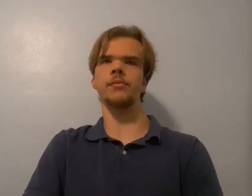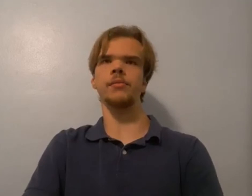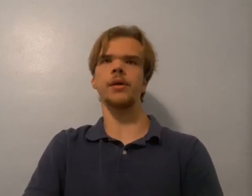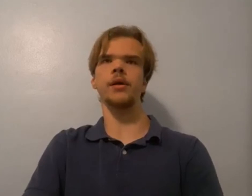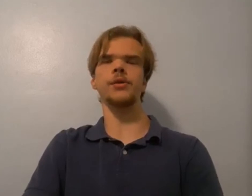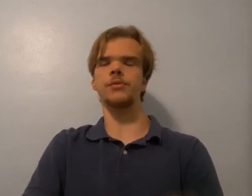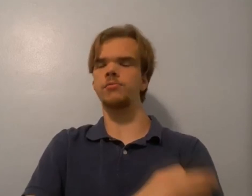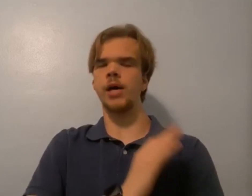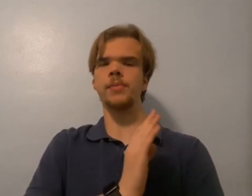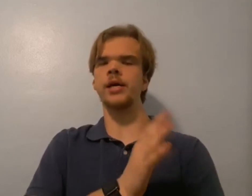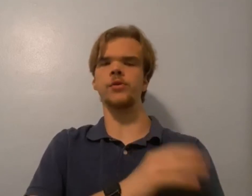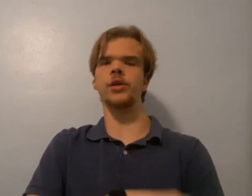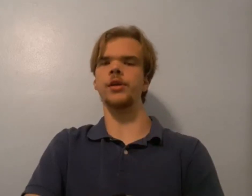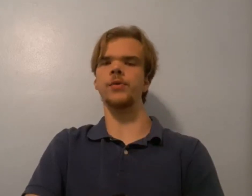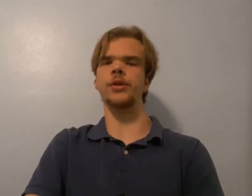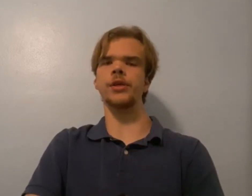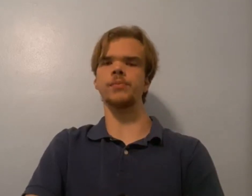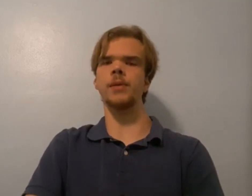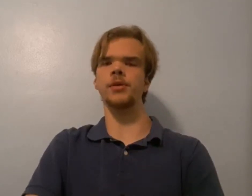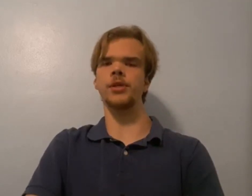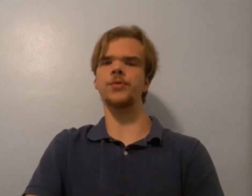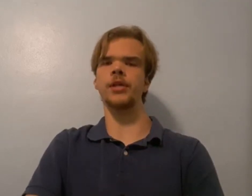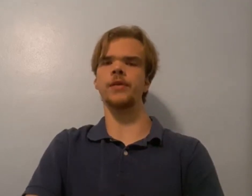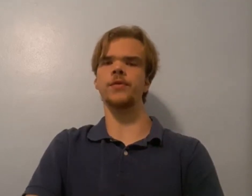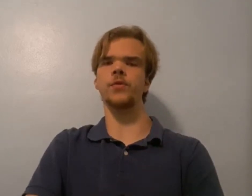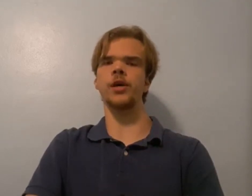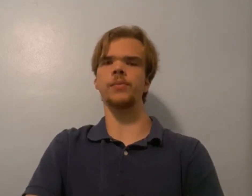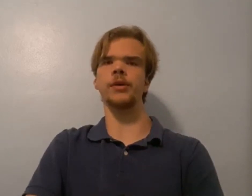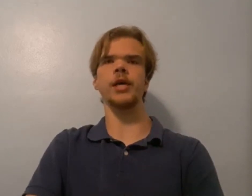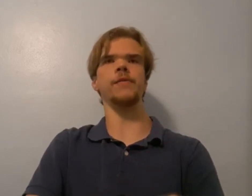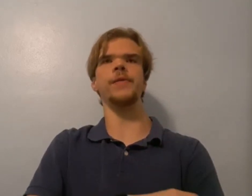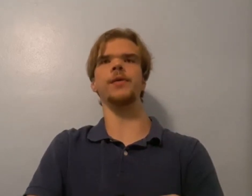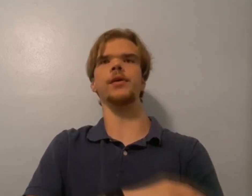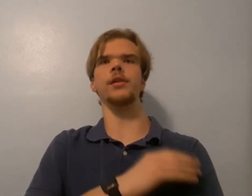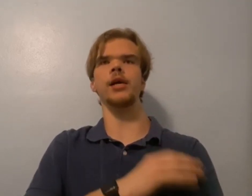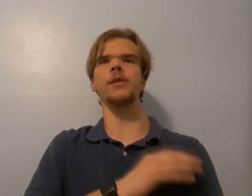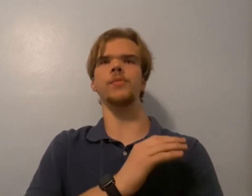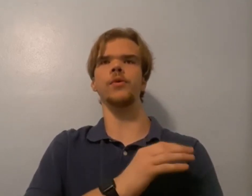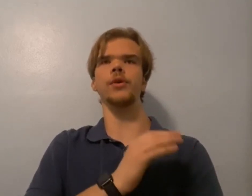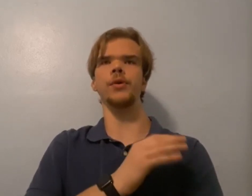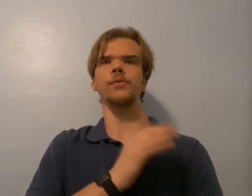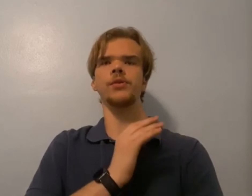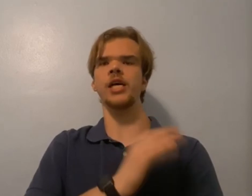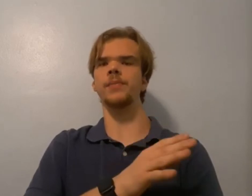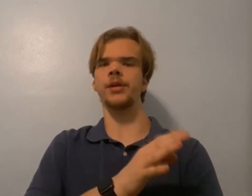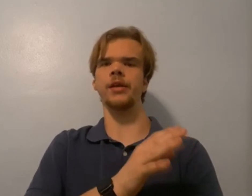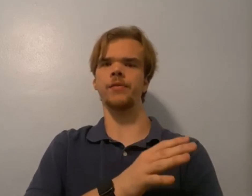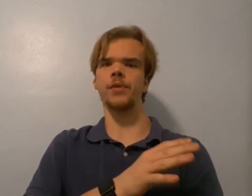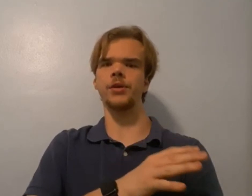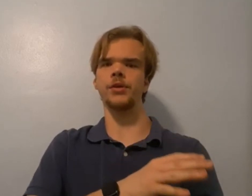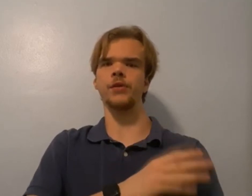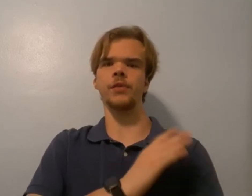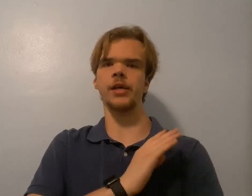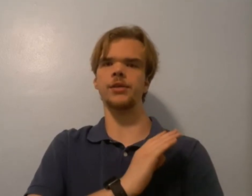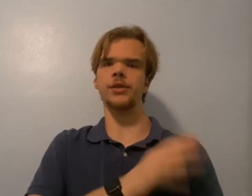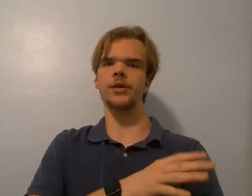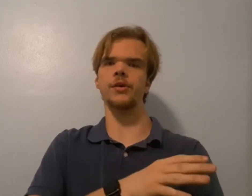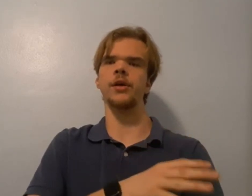I'm not going to do anything publicly with that for a while, but I've found a lot more new Seidman information over the last year,